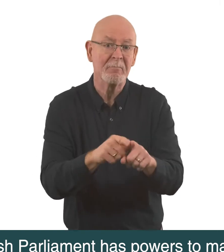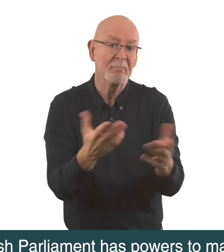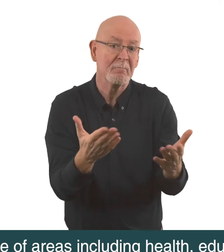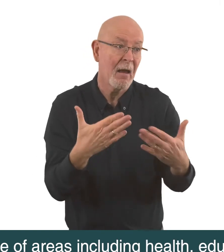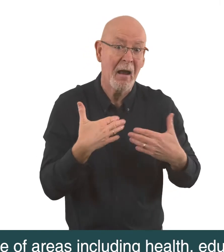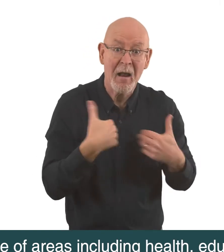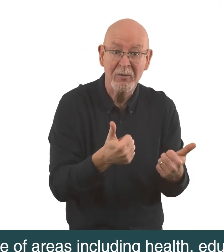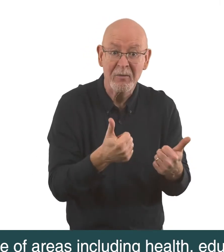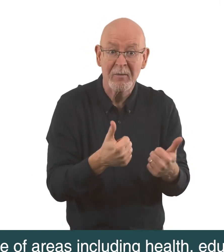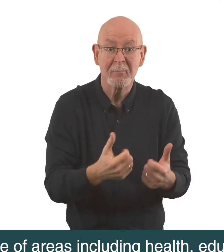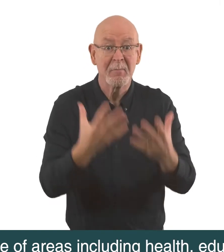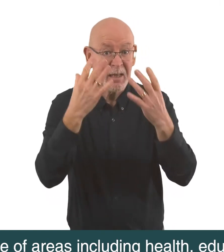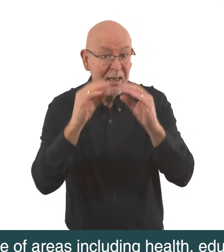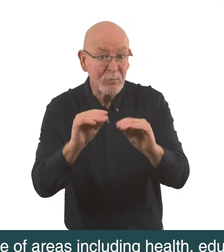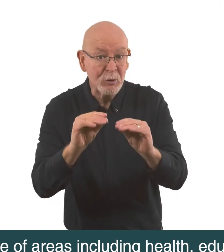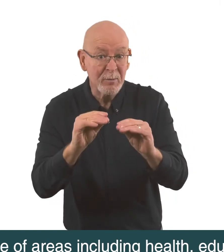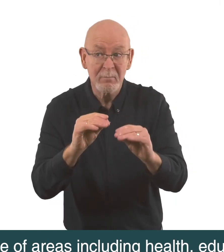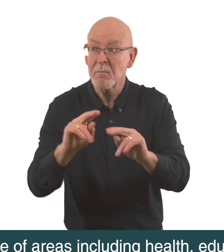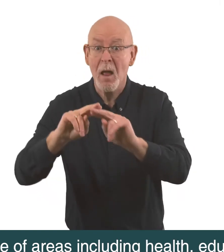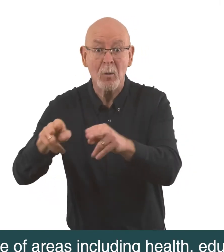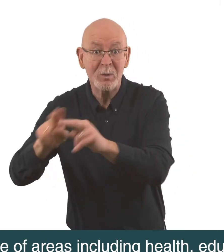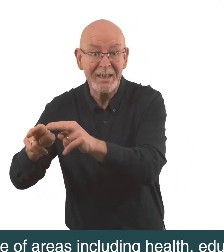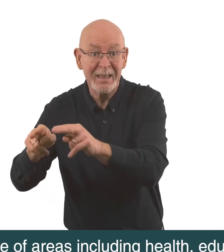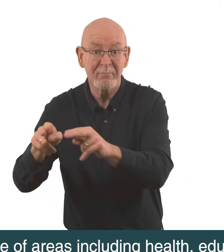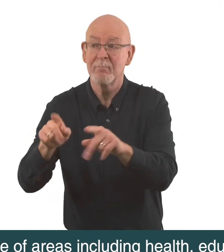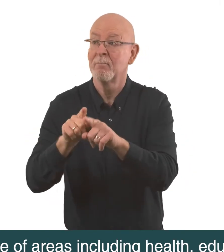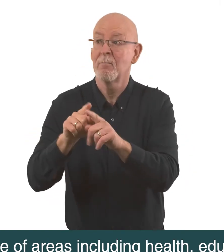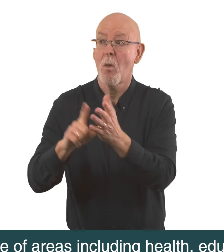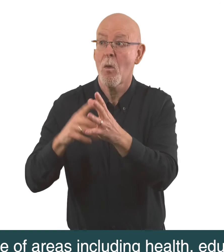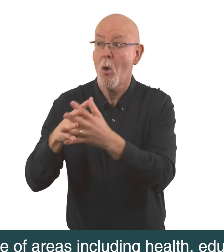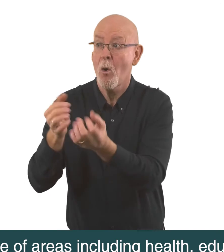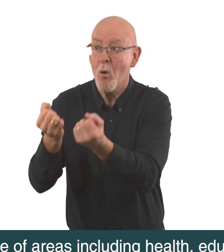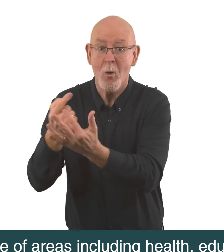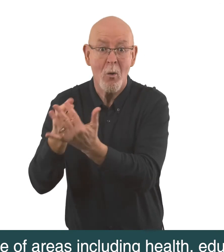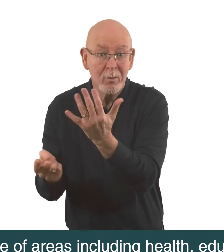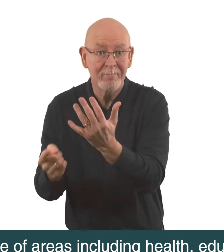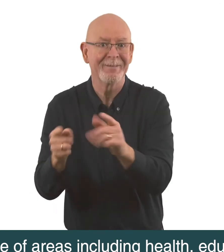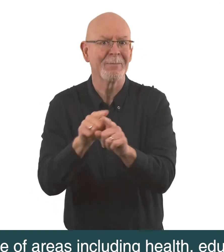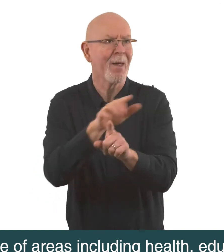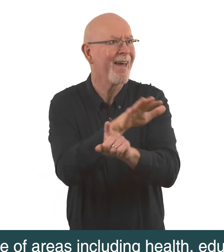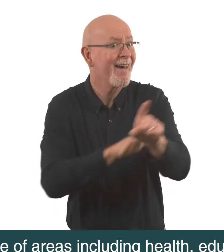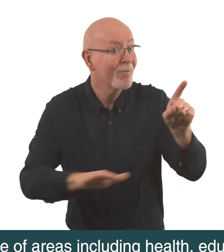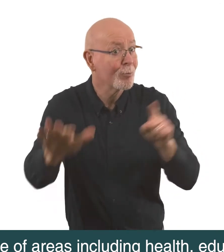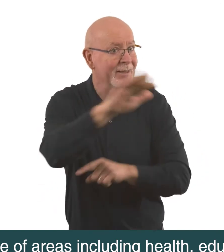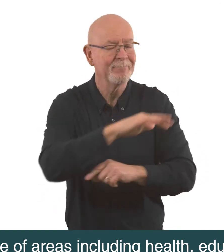In a range of areas including health, education, housing, justice and the environment.